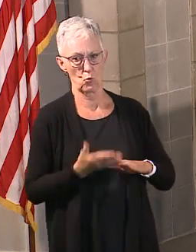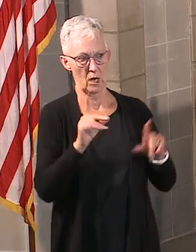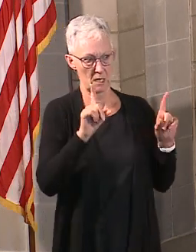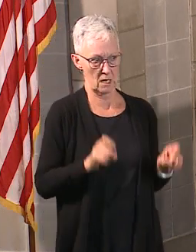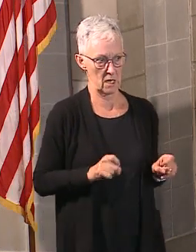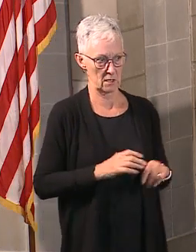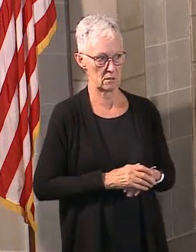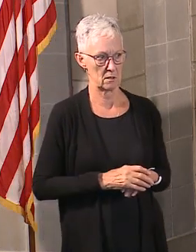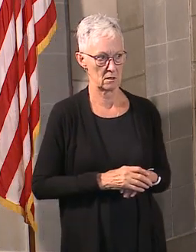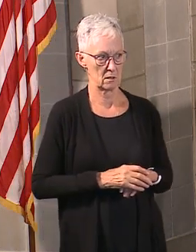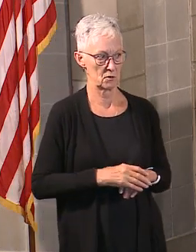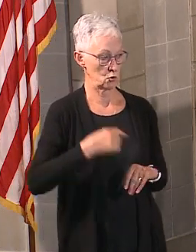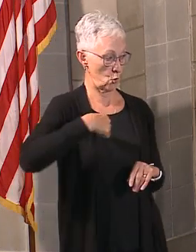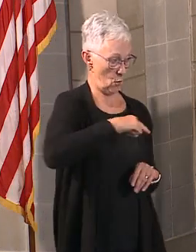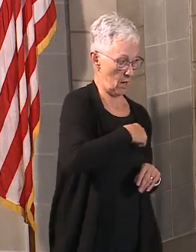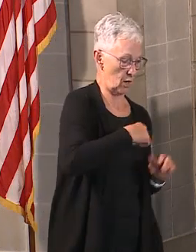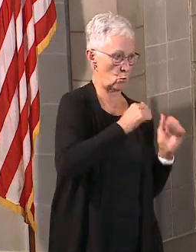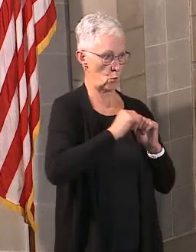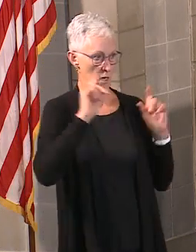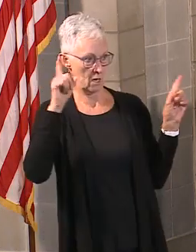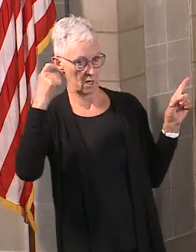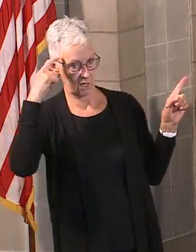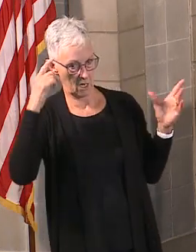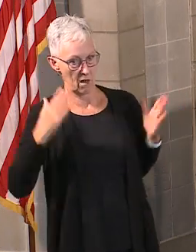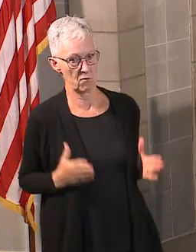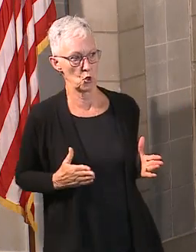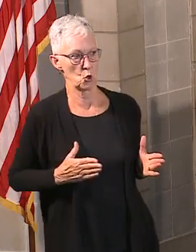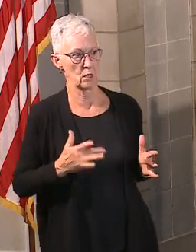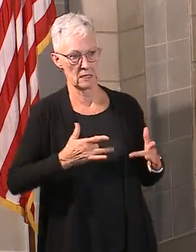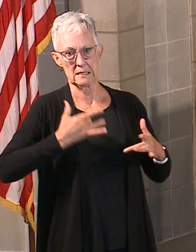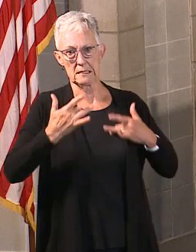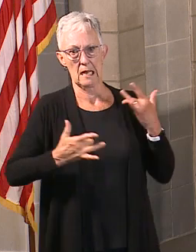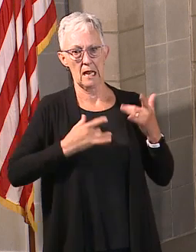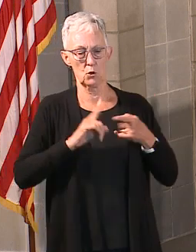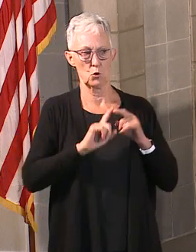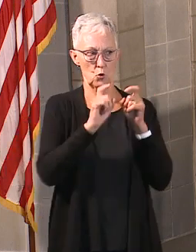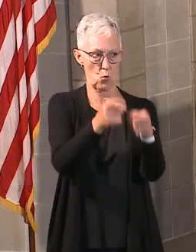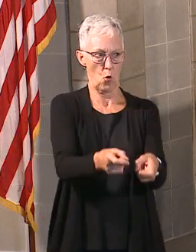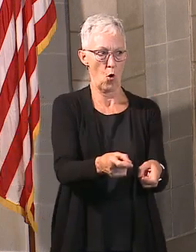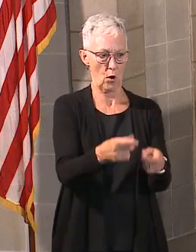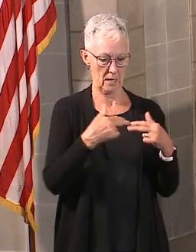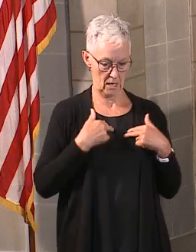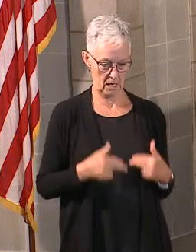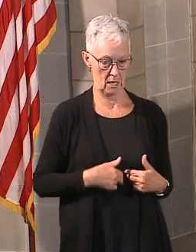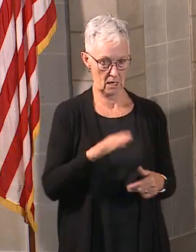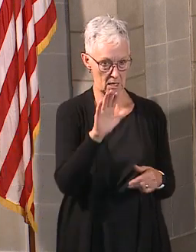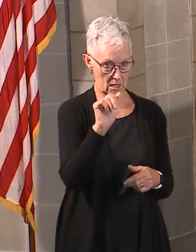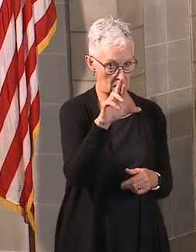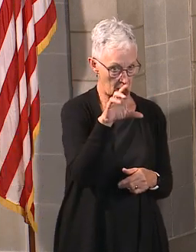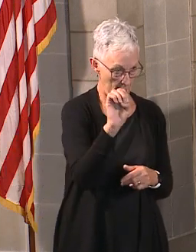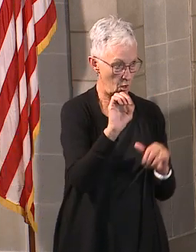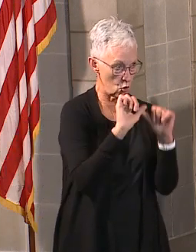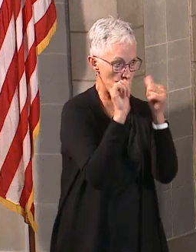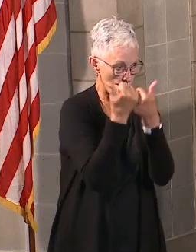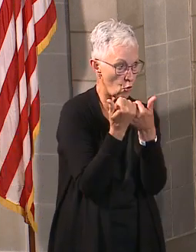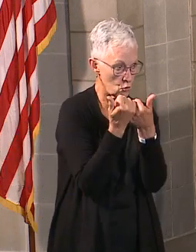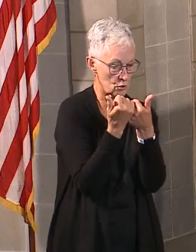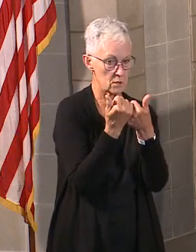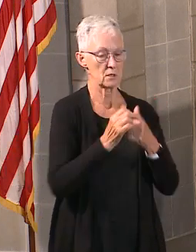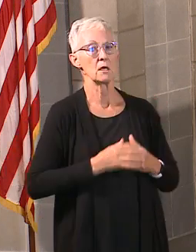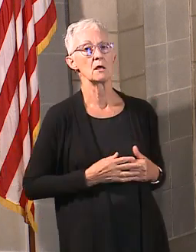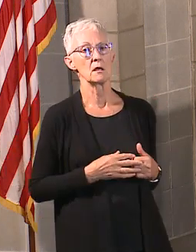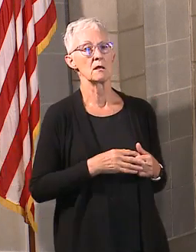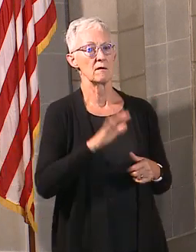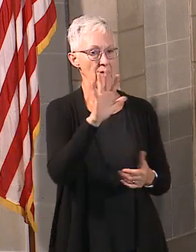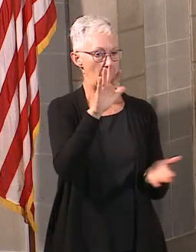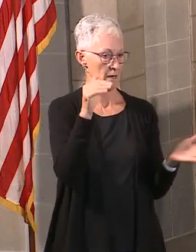is excited to be able to award the Health Center Association. Again, they represent the FQHCs here in Nebraska,